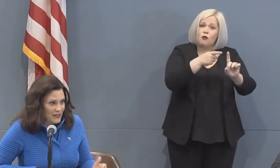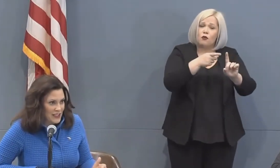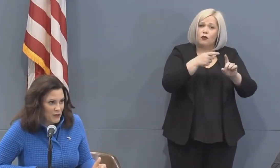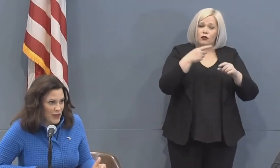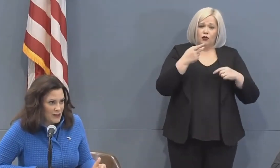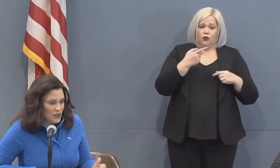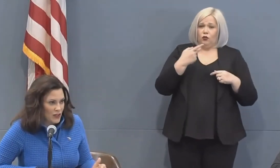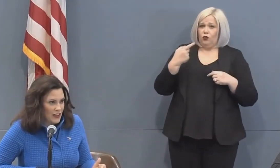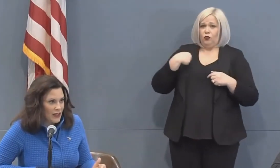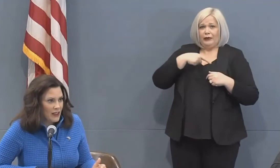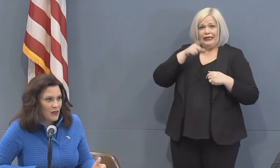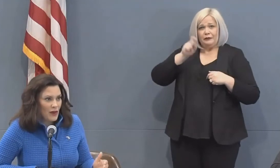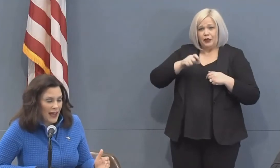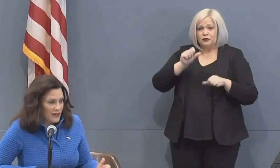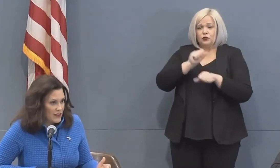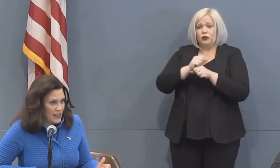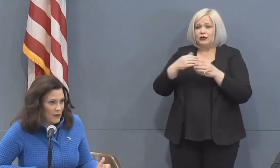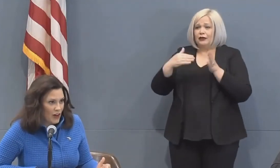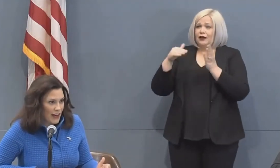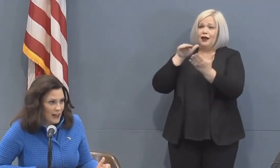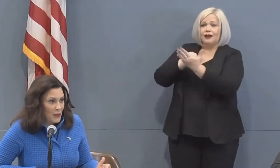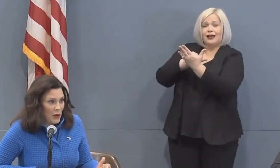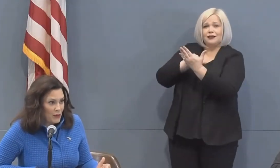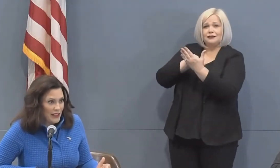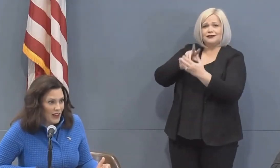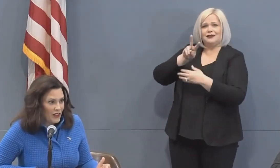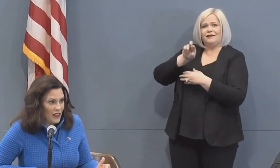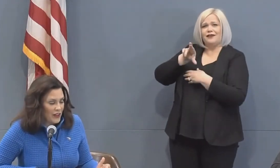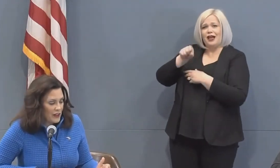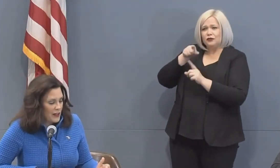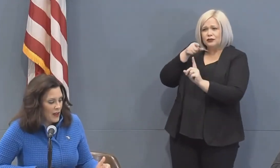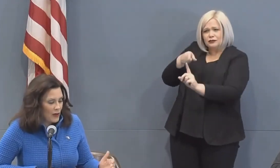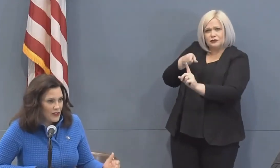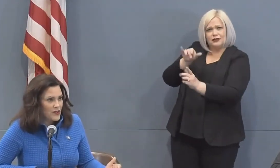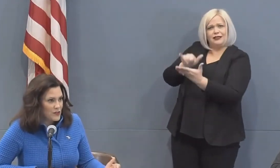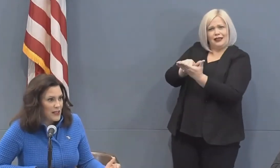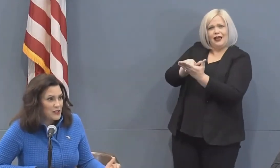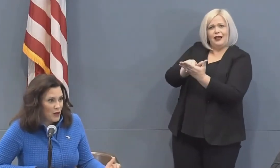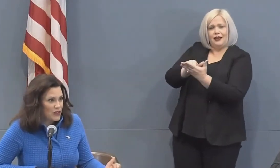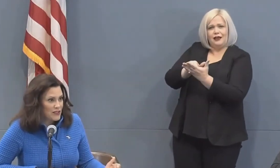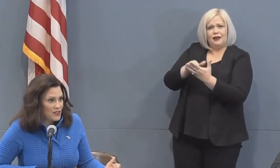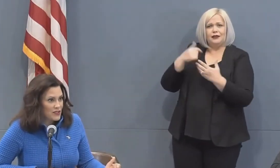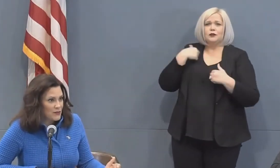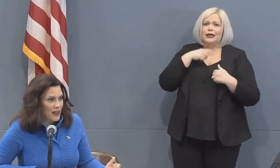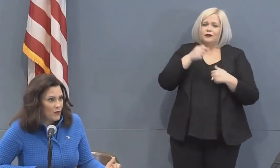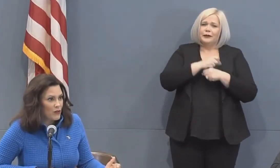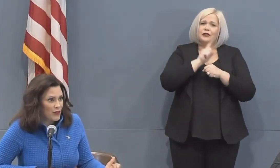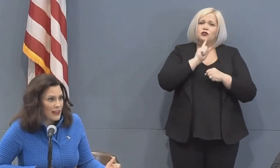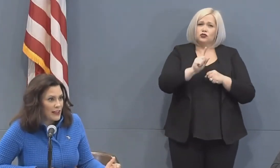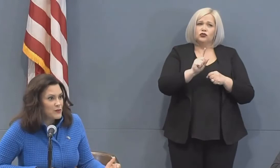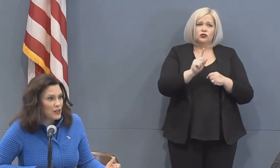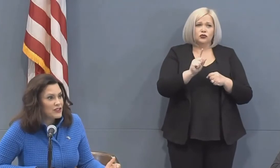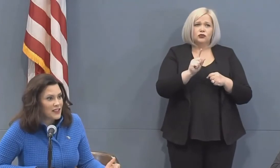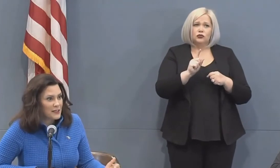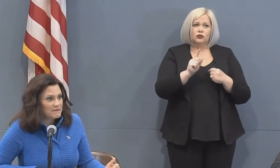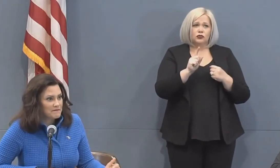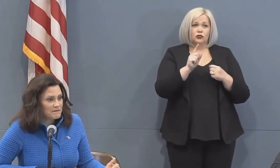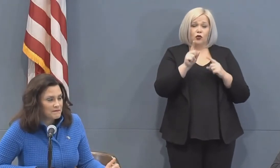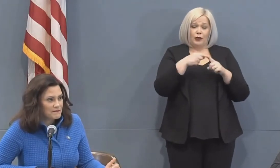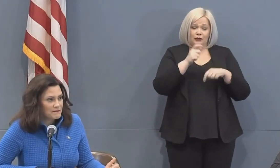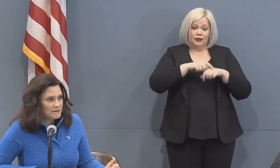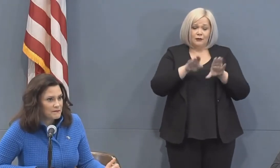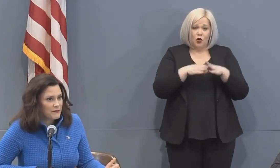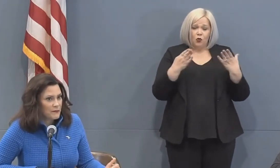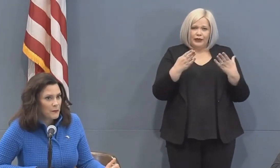and we have to keep that straight we have to keep our eye on the public health and we also have to make smart decisions about what re-engagement looks like